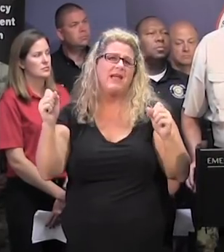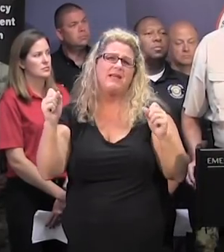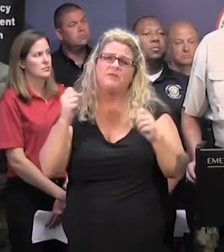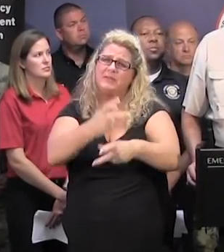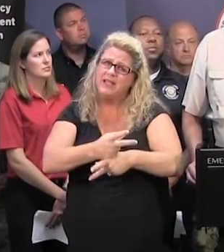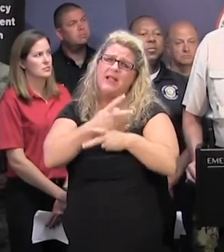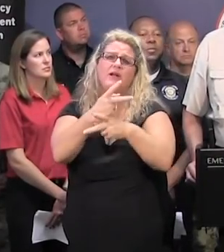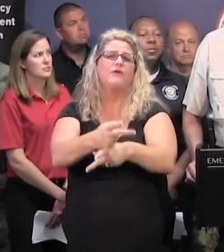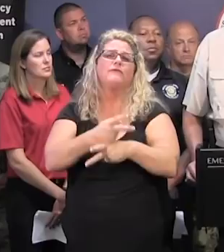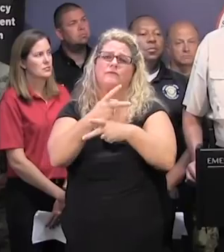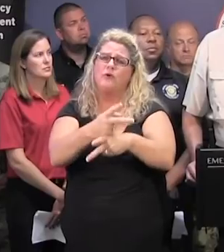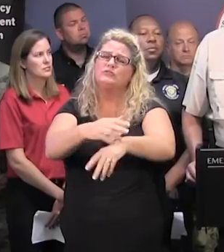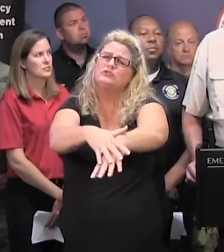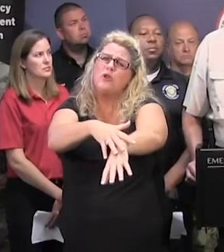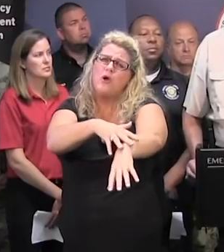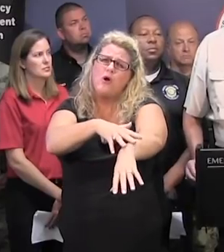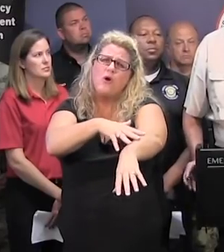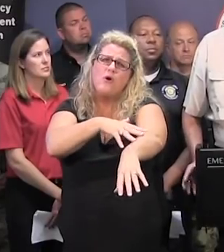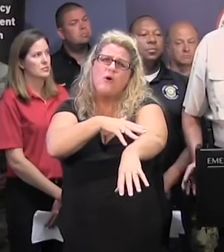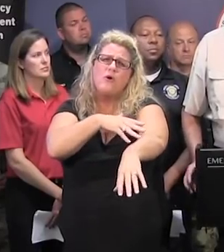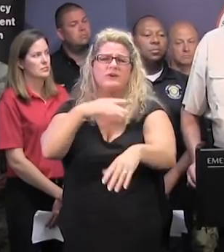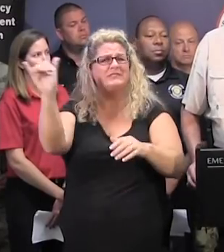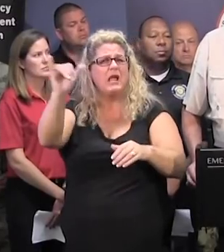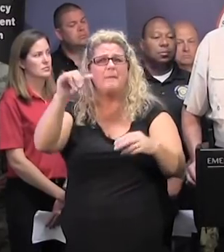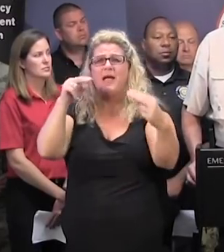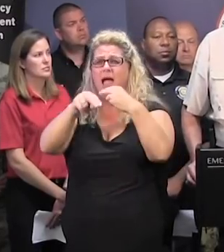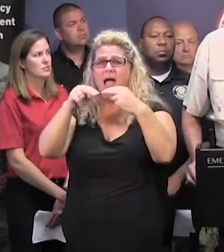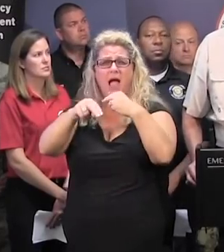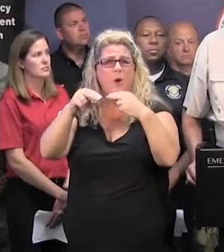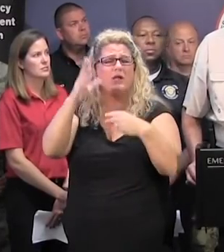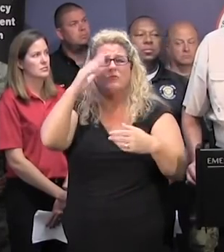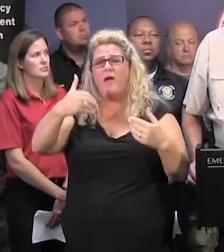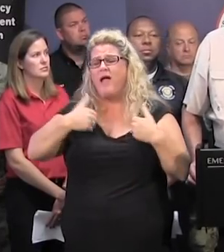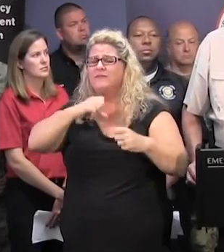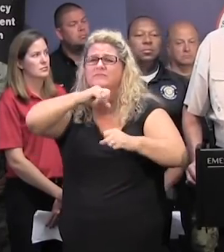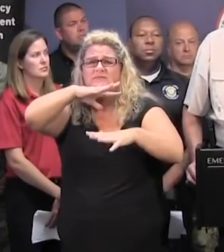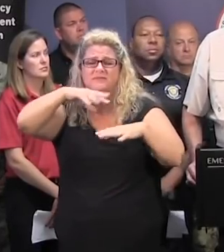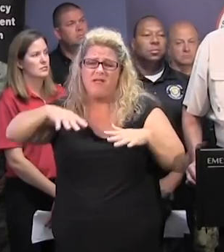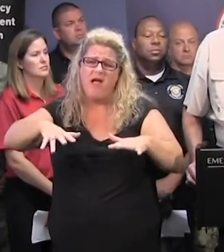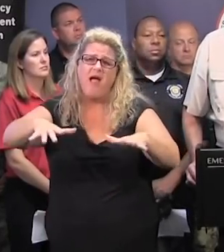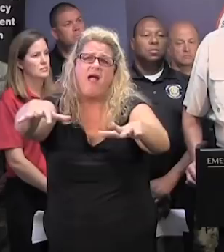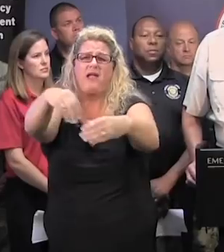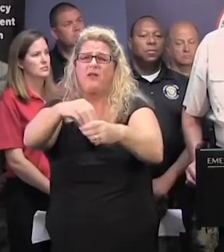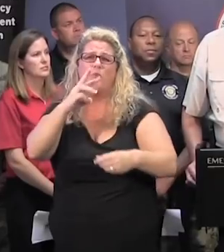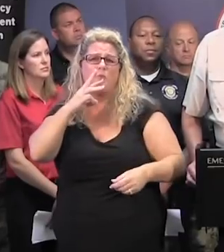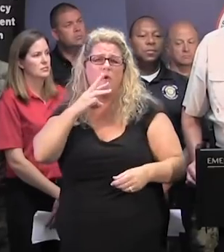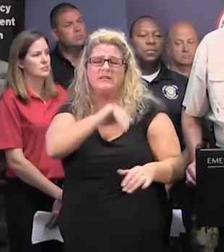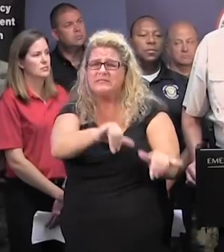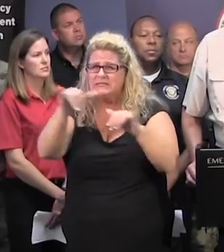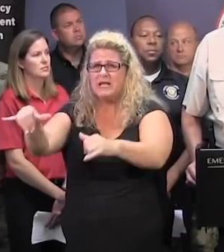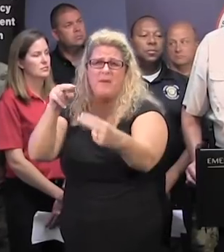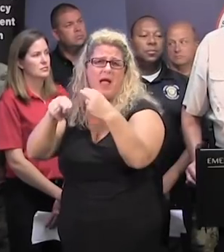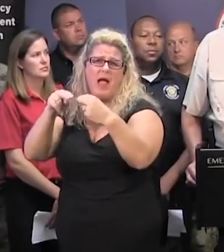be careful, travel at a slow speed. Just like on our highways, there'll be much debris in our waterways as you're in a boat,